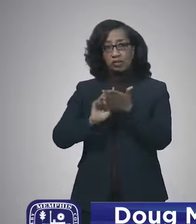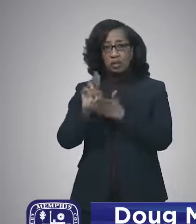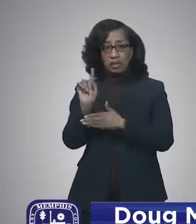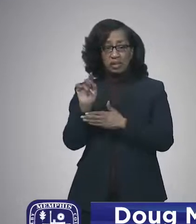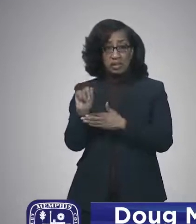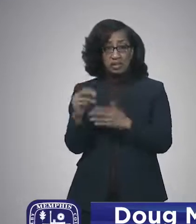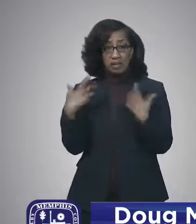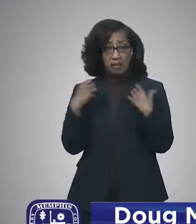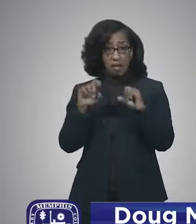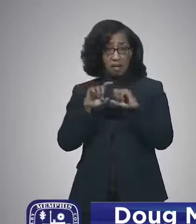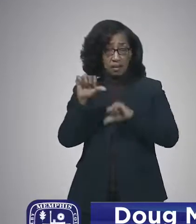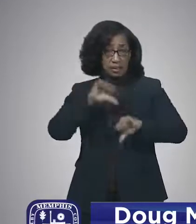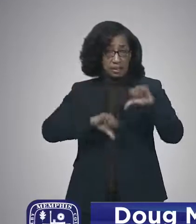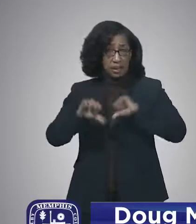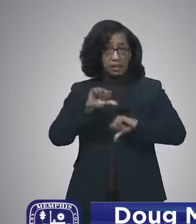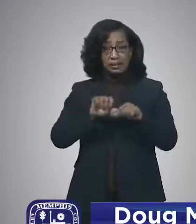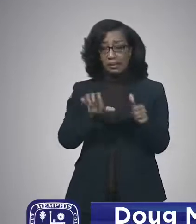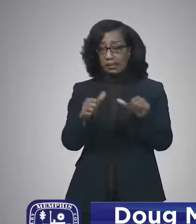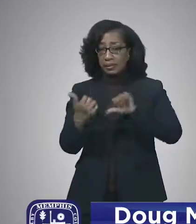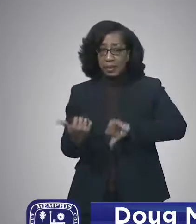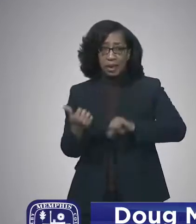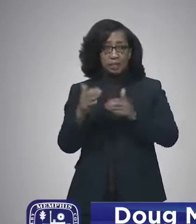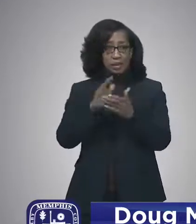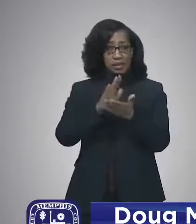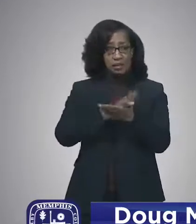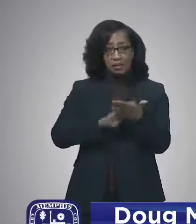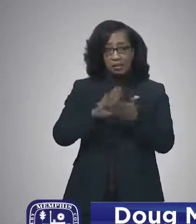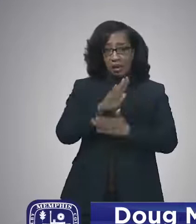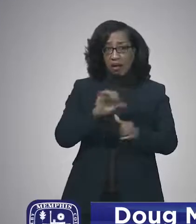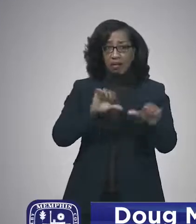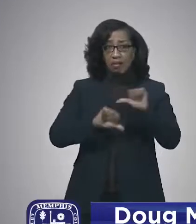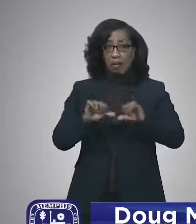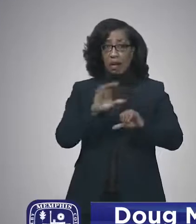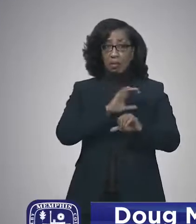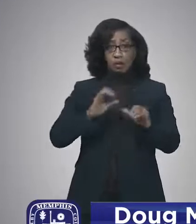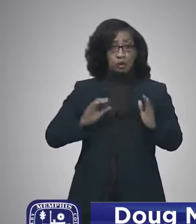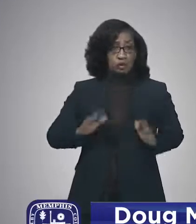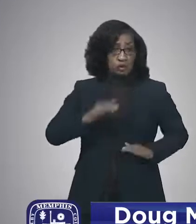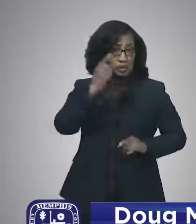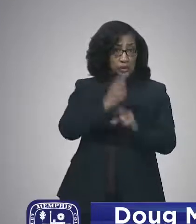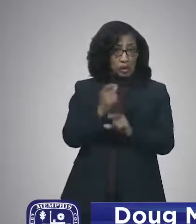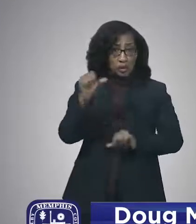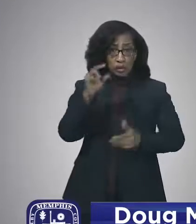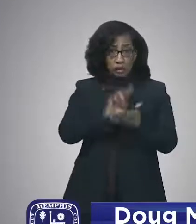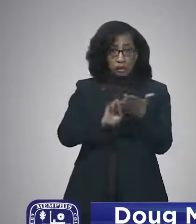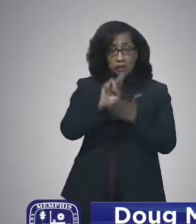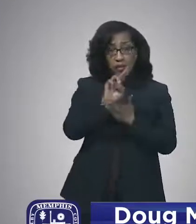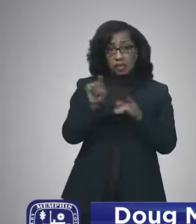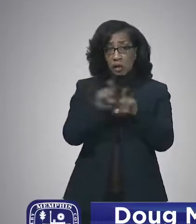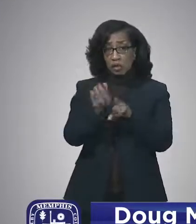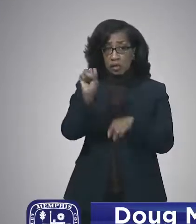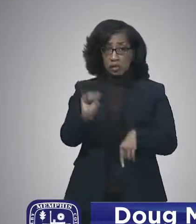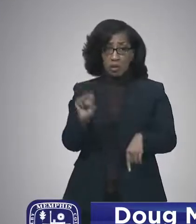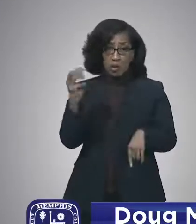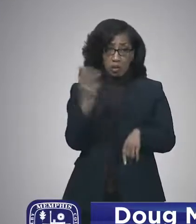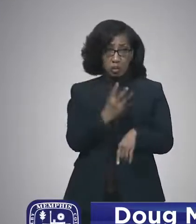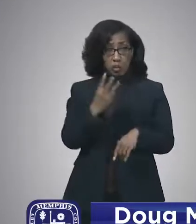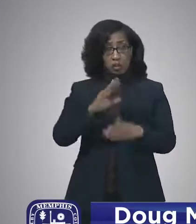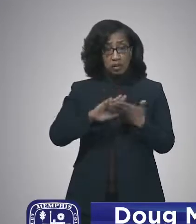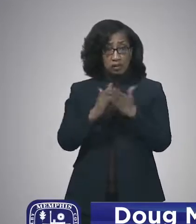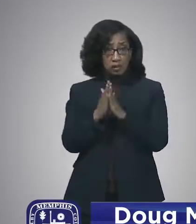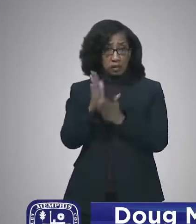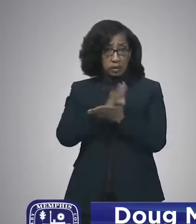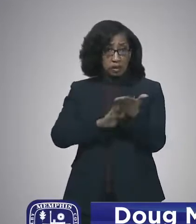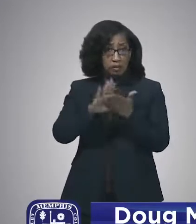Center, Baptist College of Health Sciences, Union University, Christian Brothers University, and Southwest Tennessee Community College.